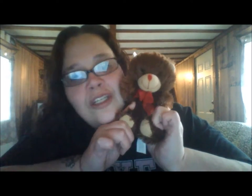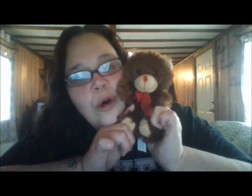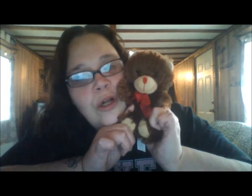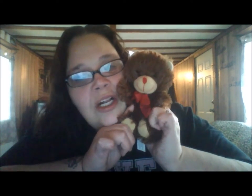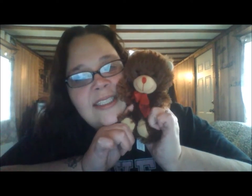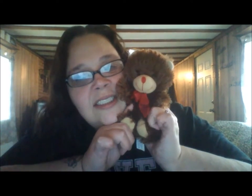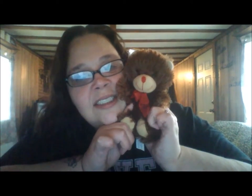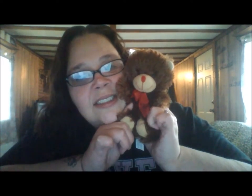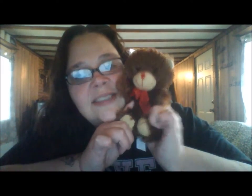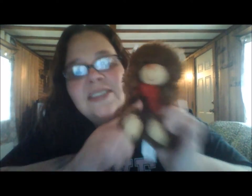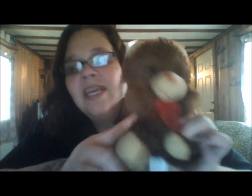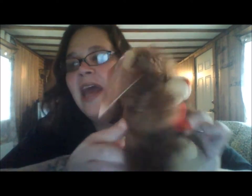chocolate.